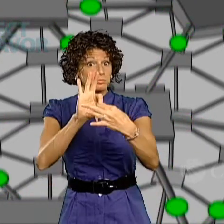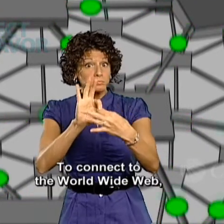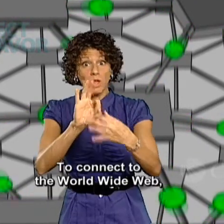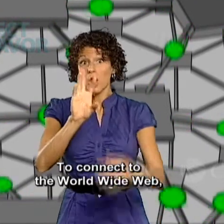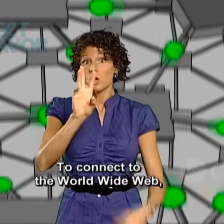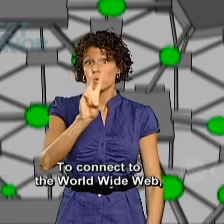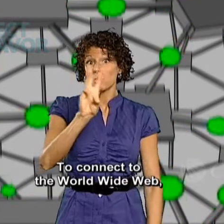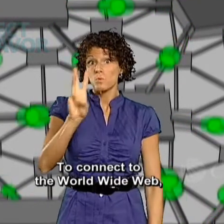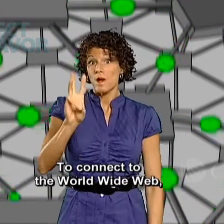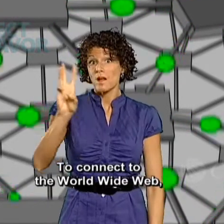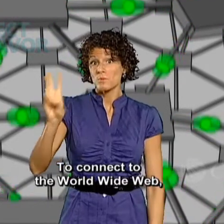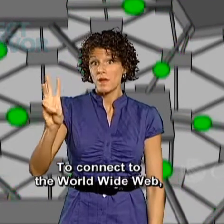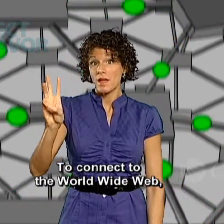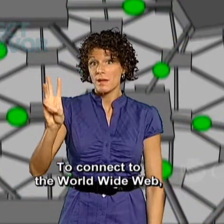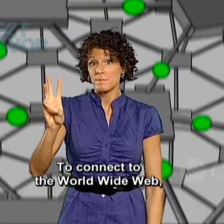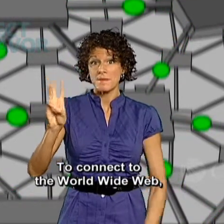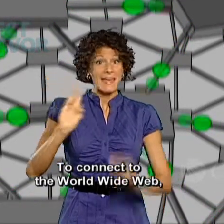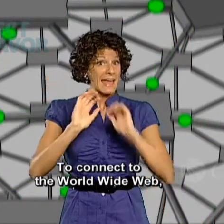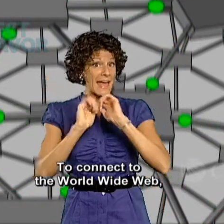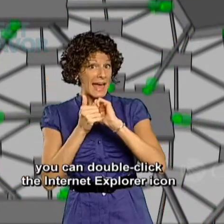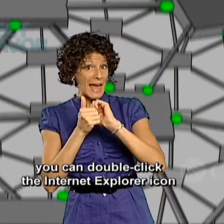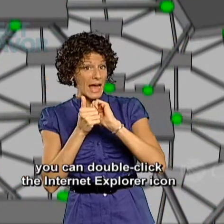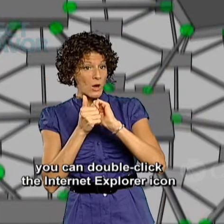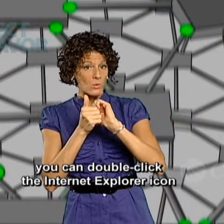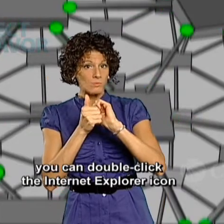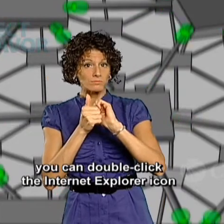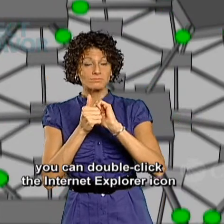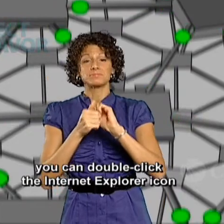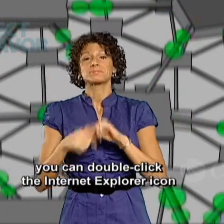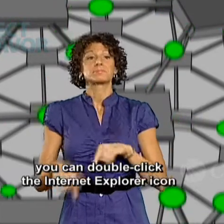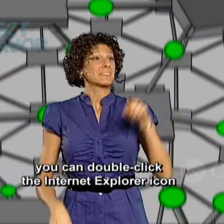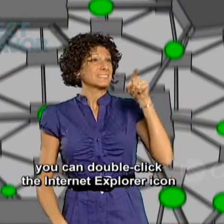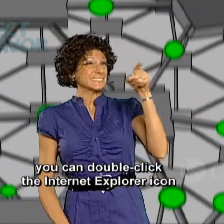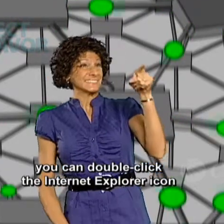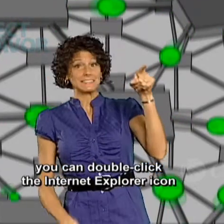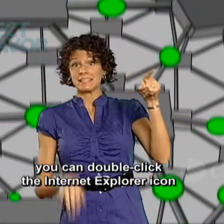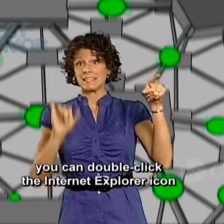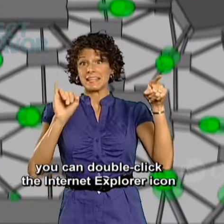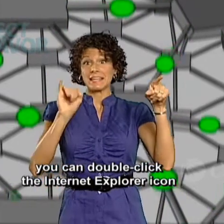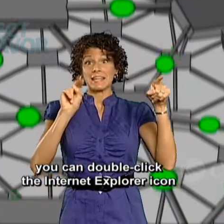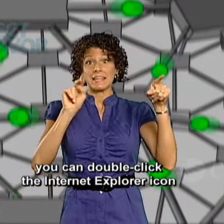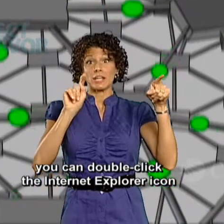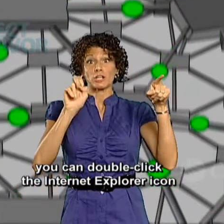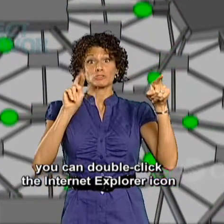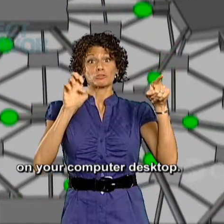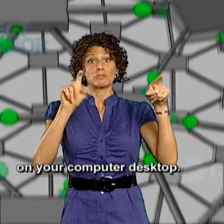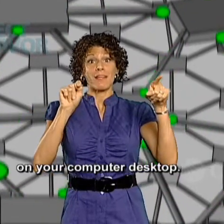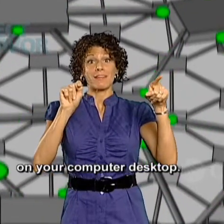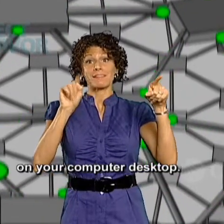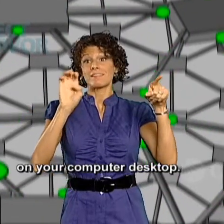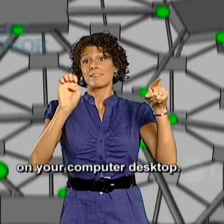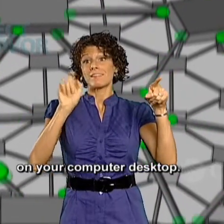To connect to the World Wide Web, you can double-click the Internet Explorer icon on your computer desktop.